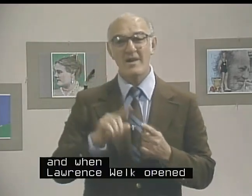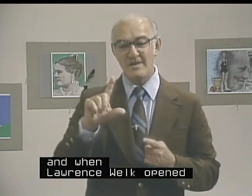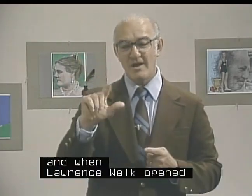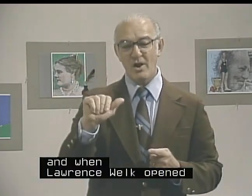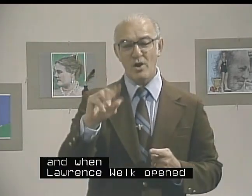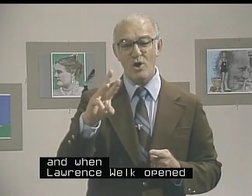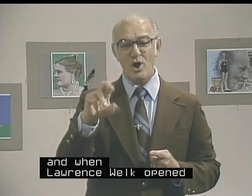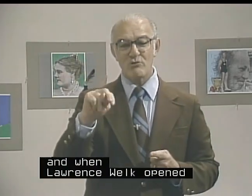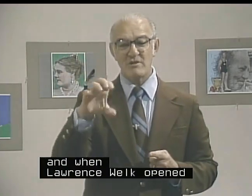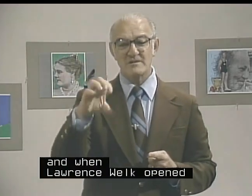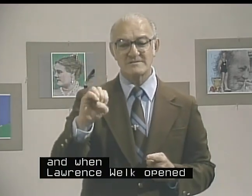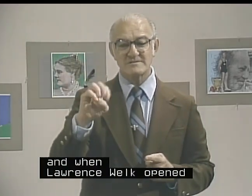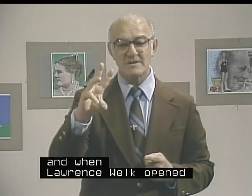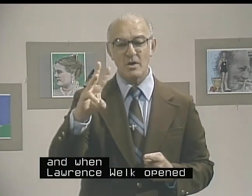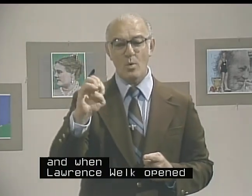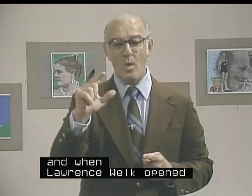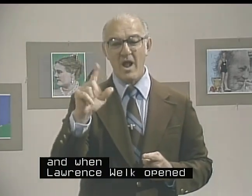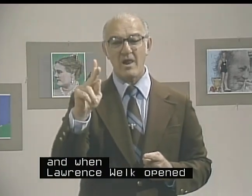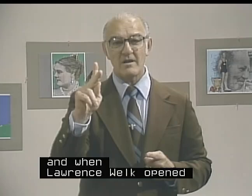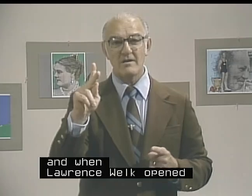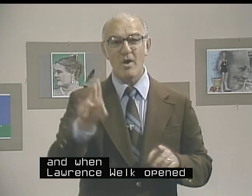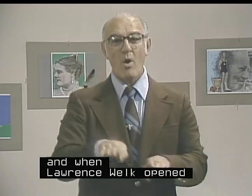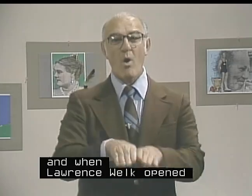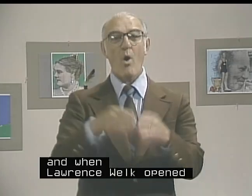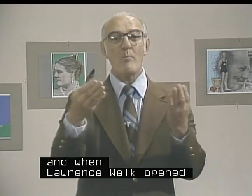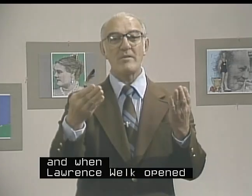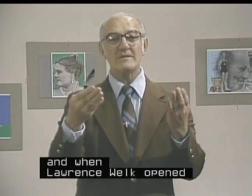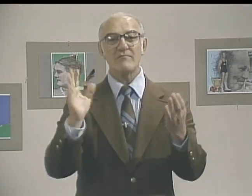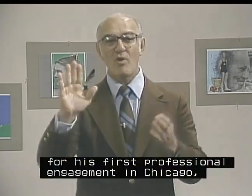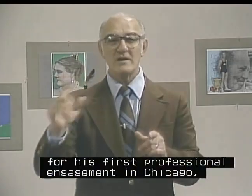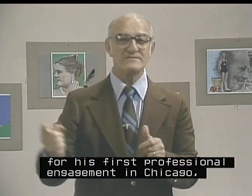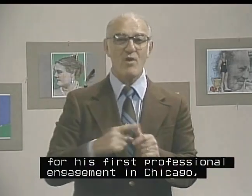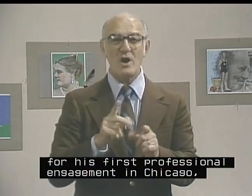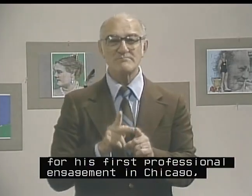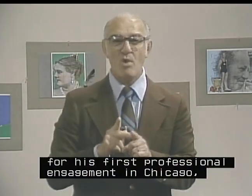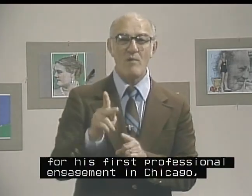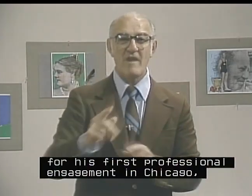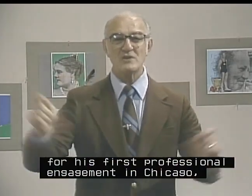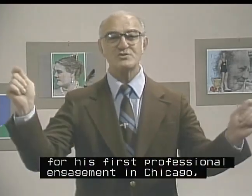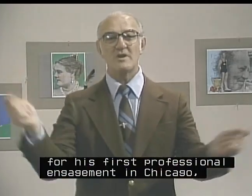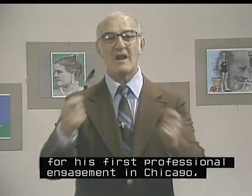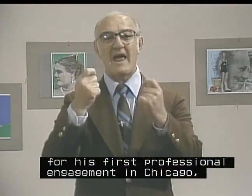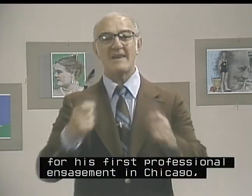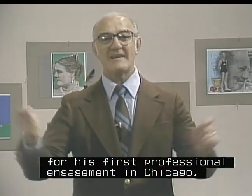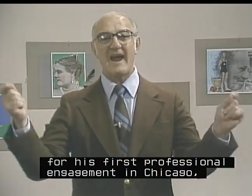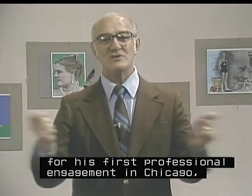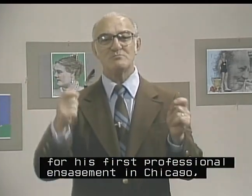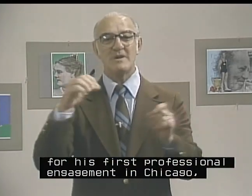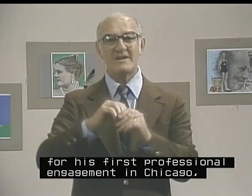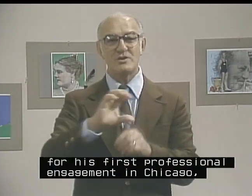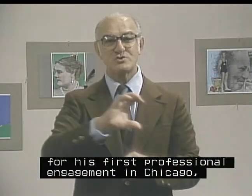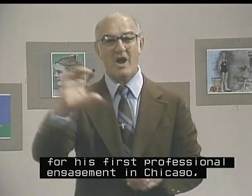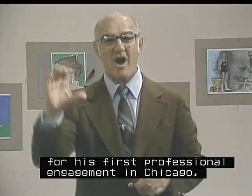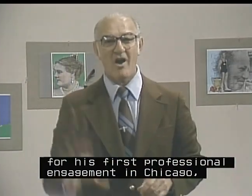Lawrence Welk opened for his first professional engagement in Chicago,